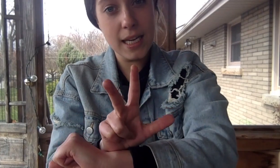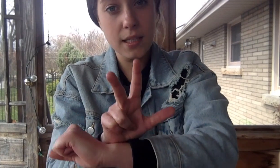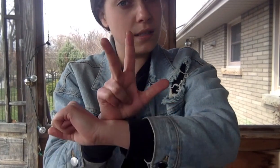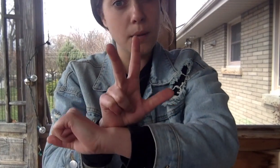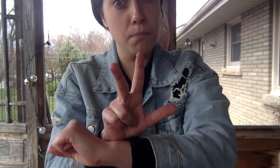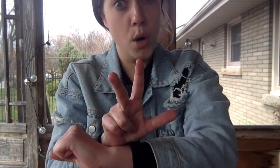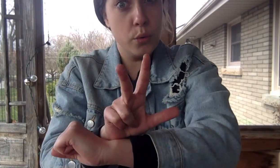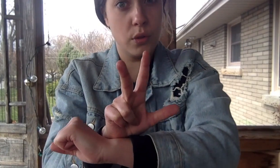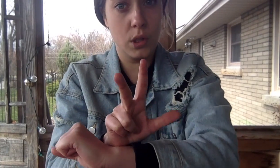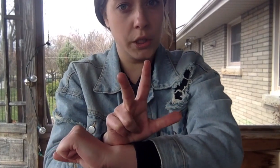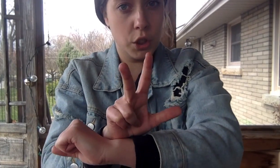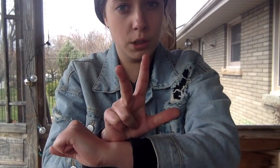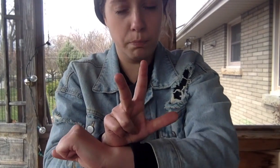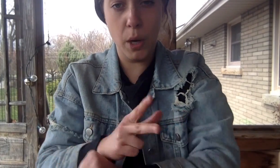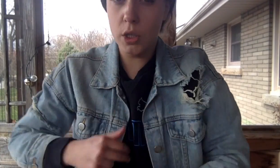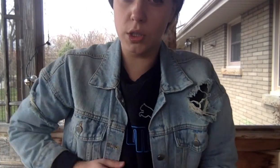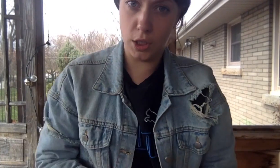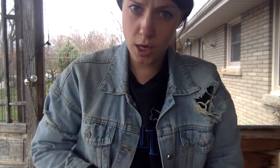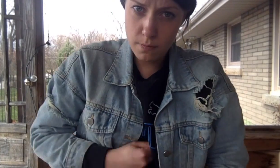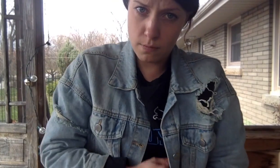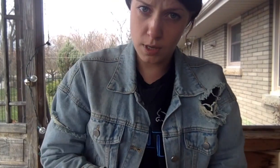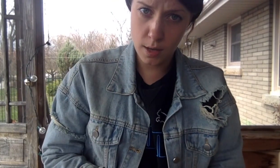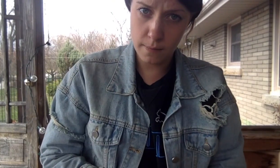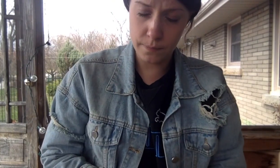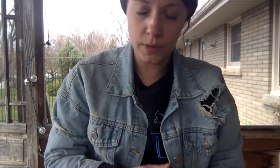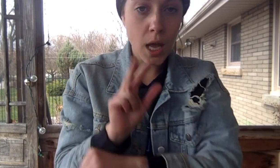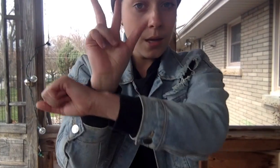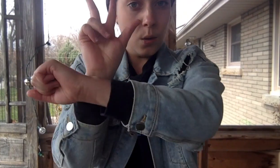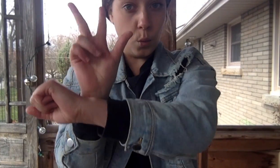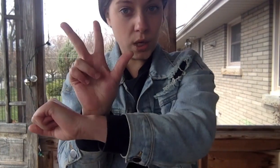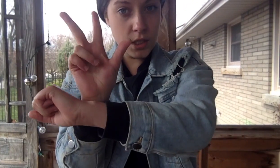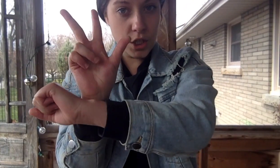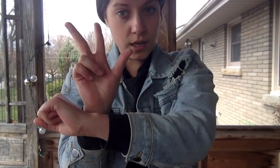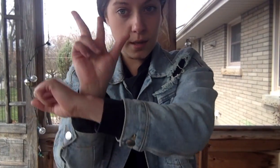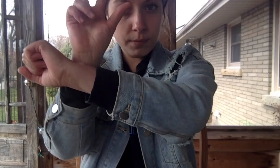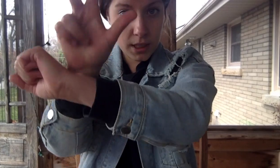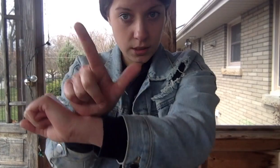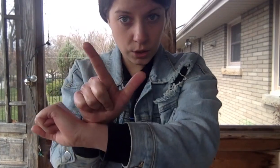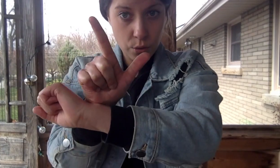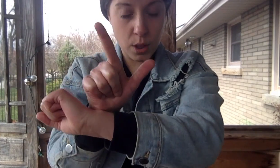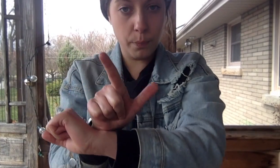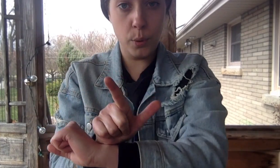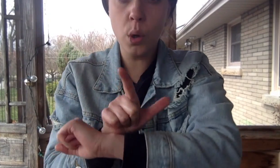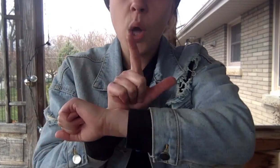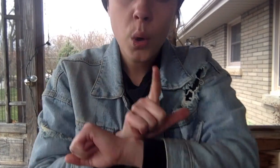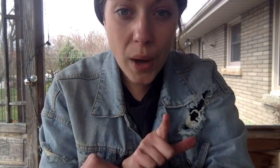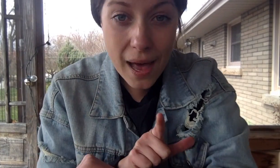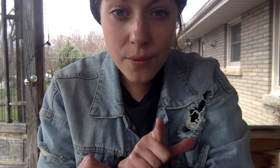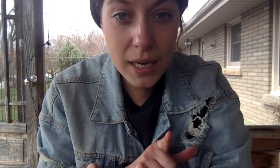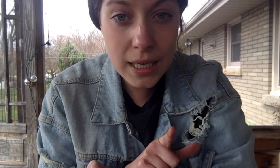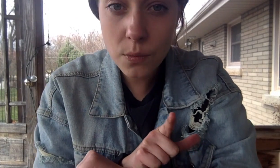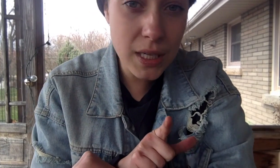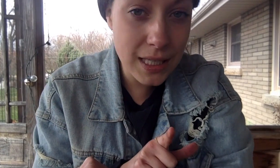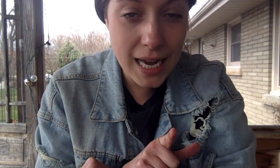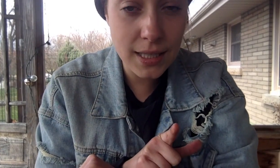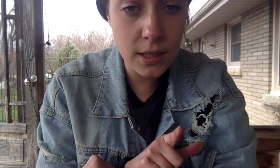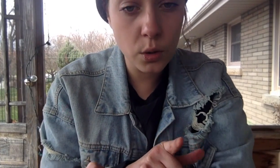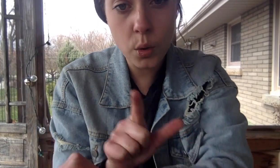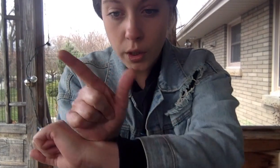some most delicious bugs yum yum one jumped into the pool where it was nice and cool